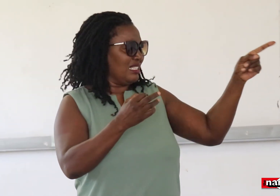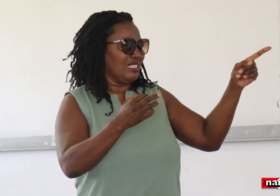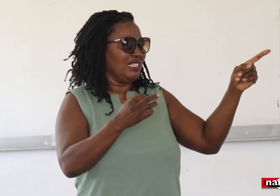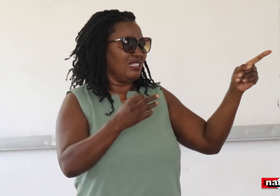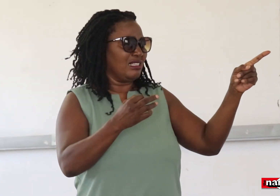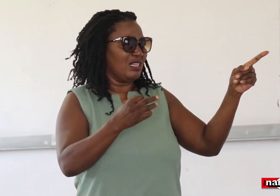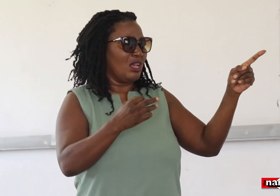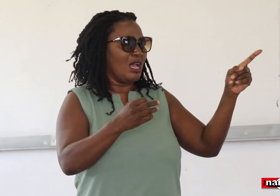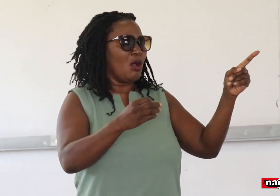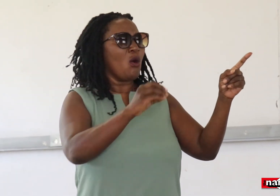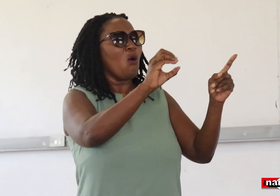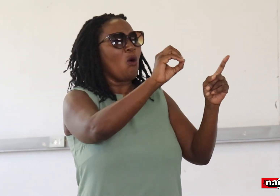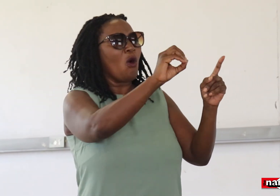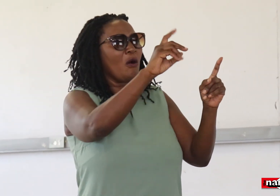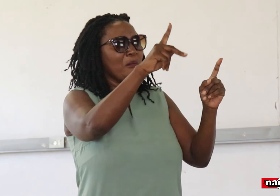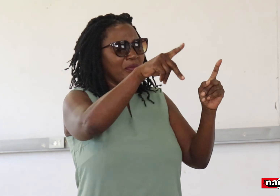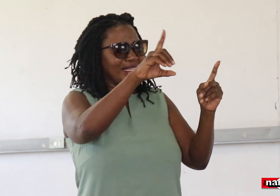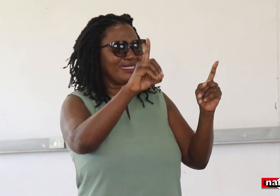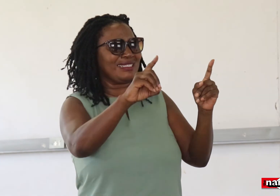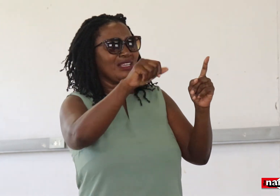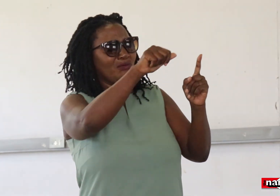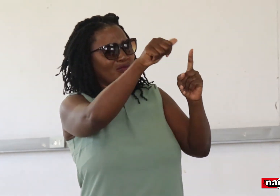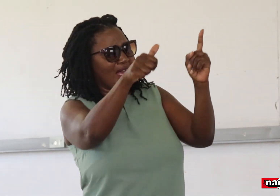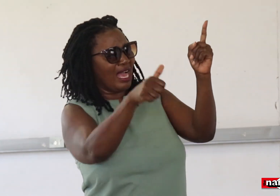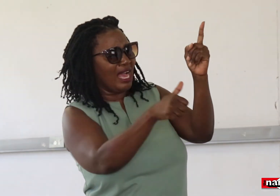The Federation. there.